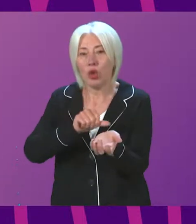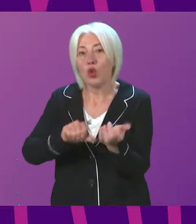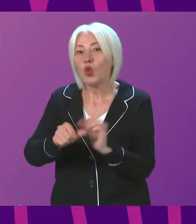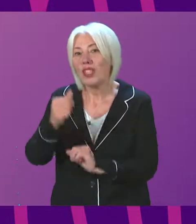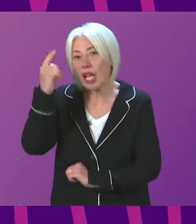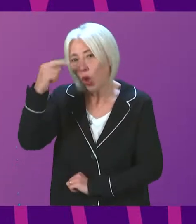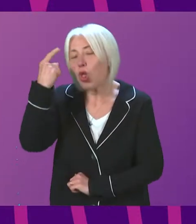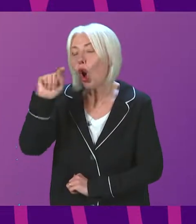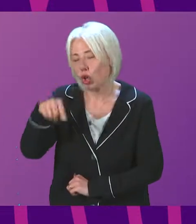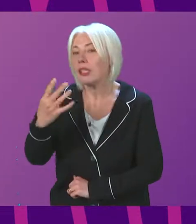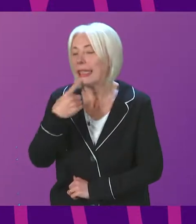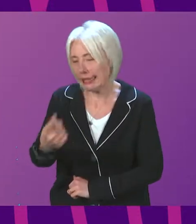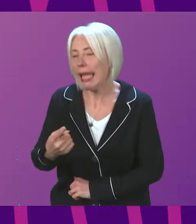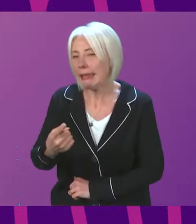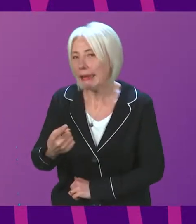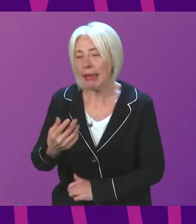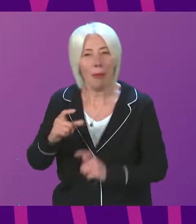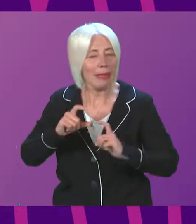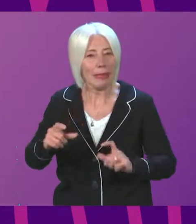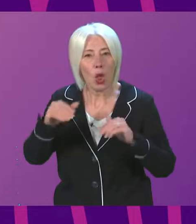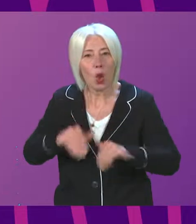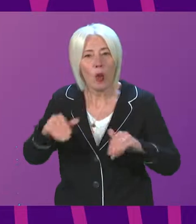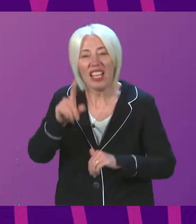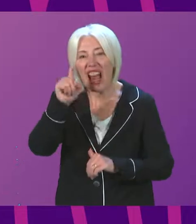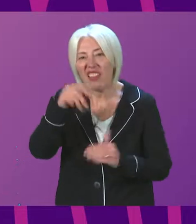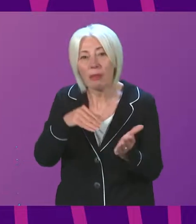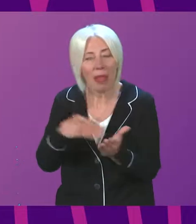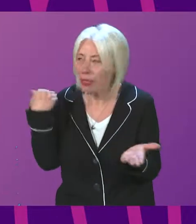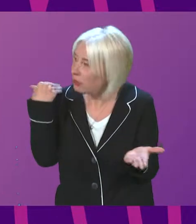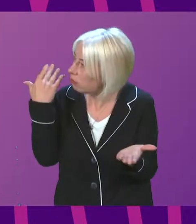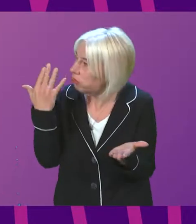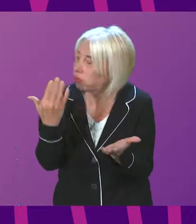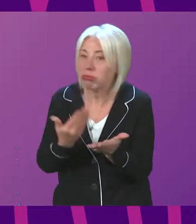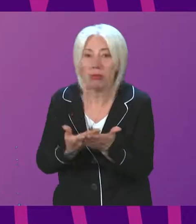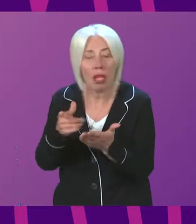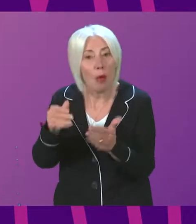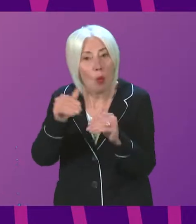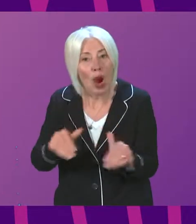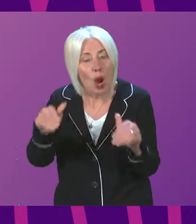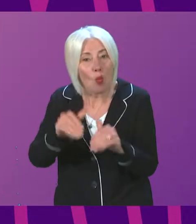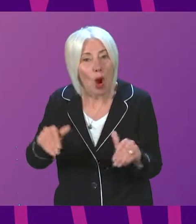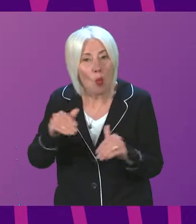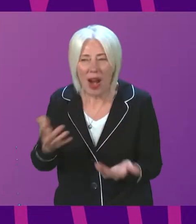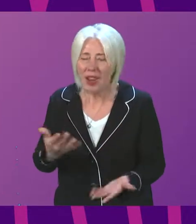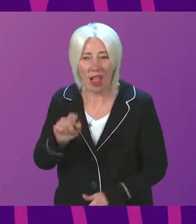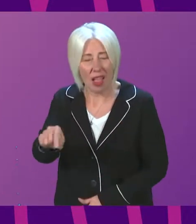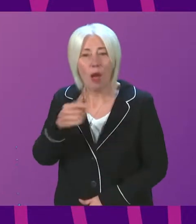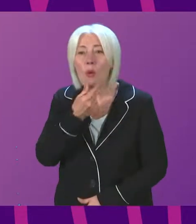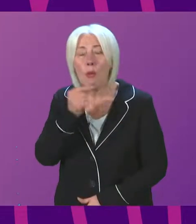thoughts, he is still waiting 11 months on. After waiting months already, why does a 14